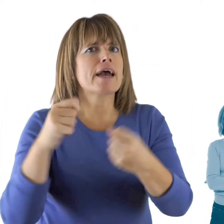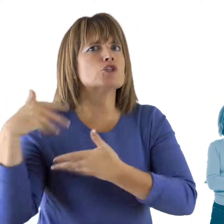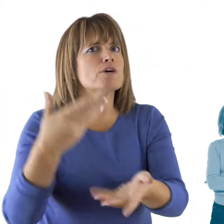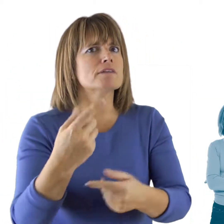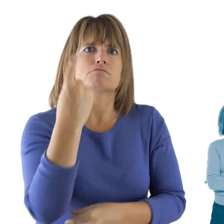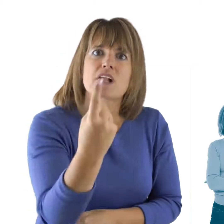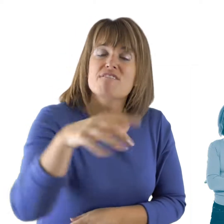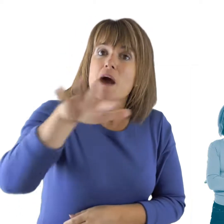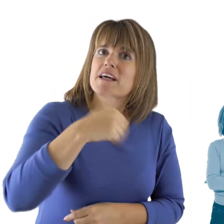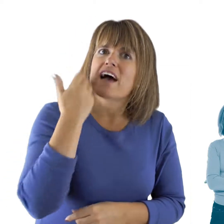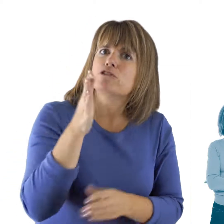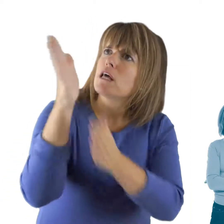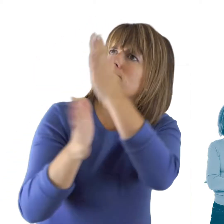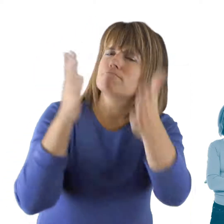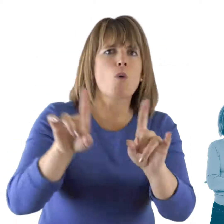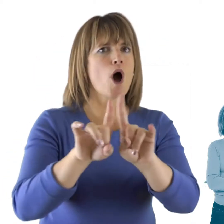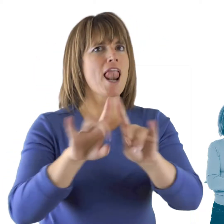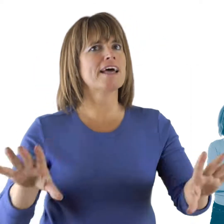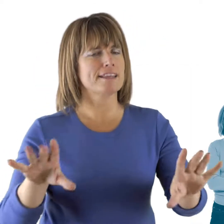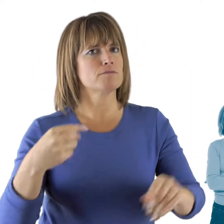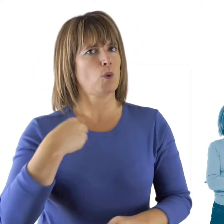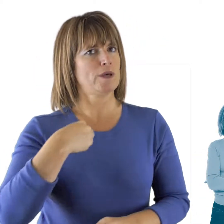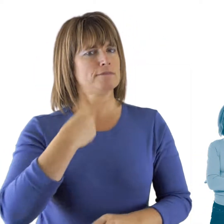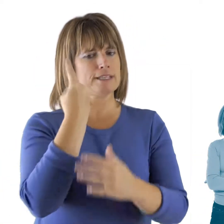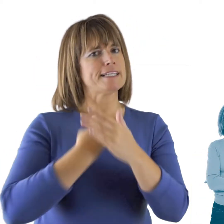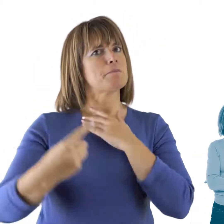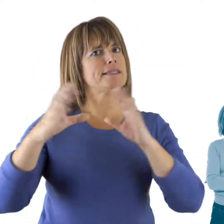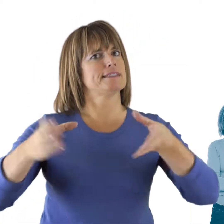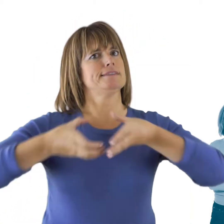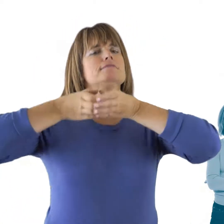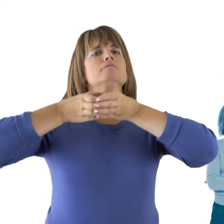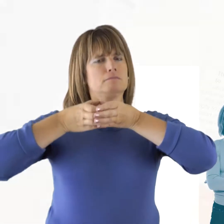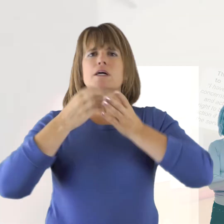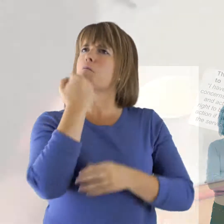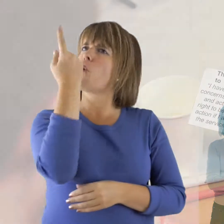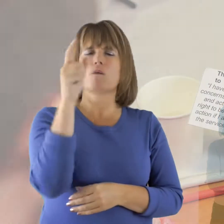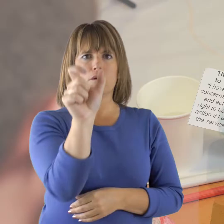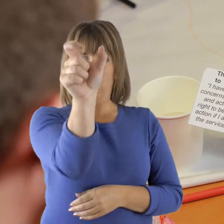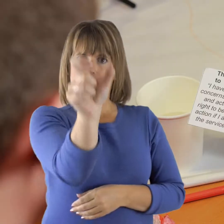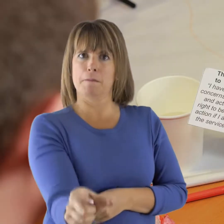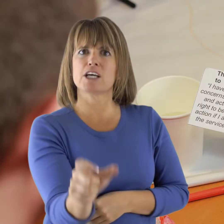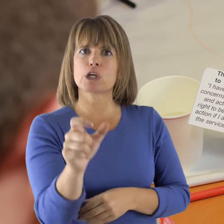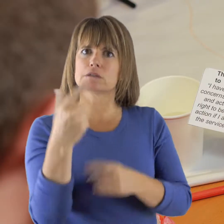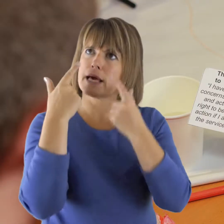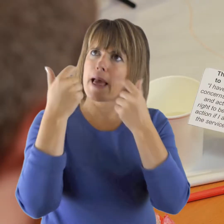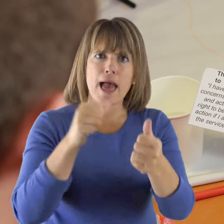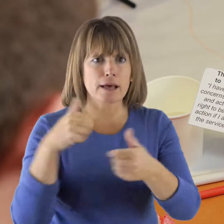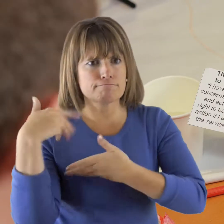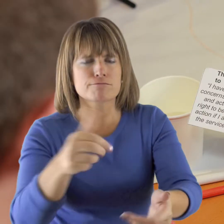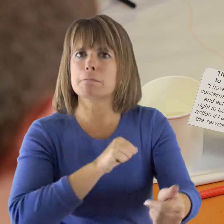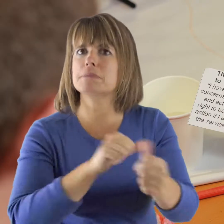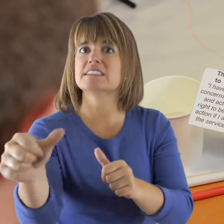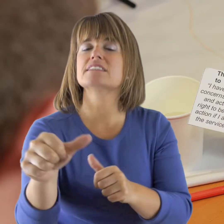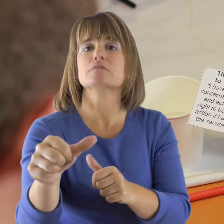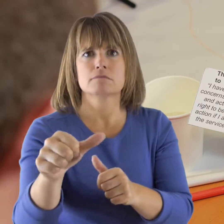you and your family rely on each day. We are an independent consumer champion, which means that we will always listen and